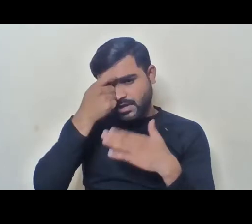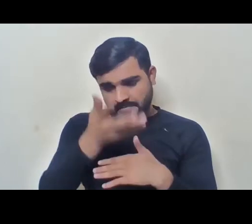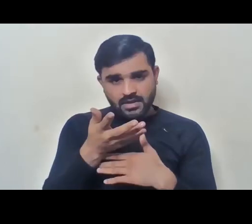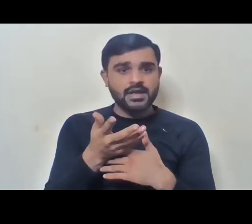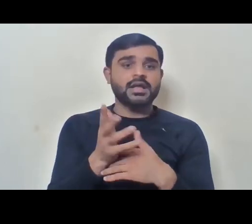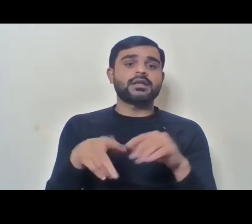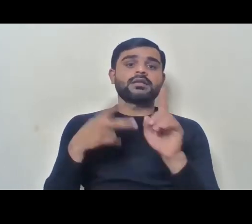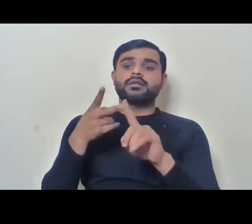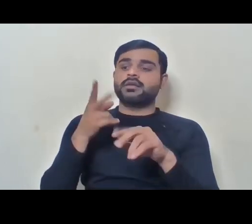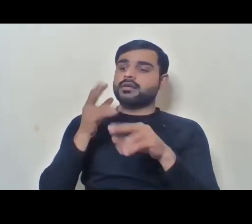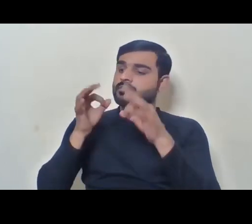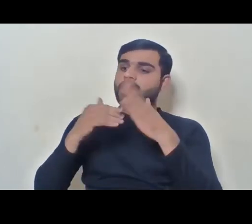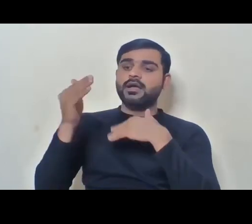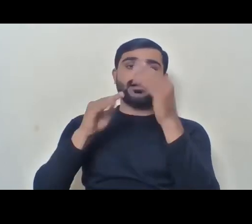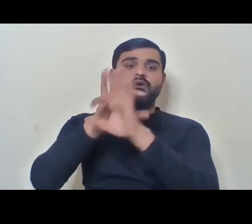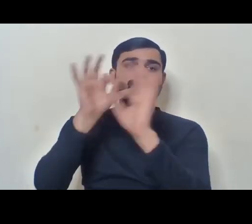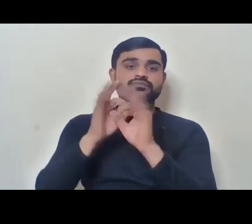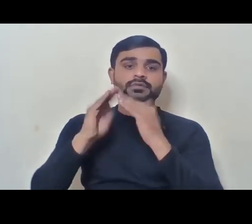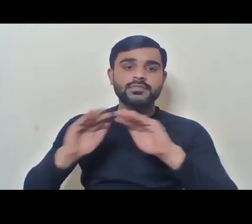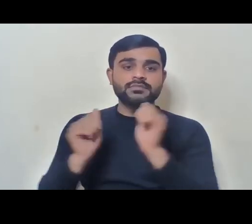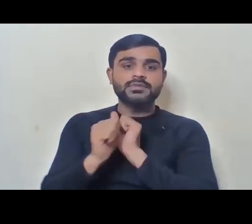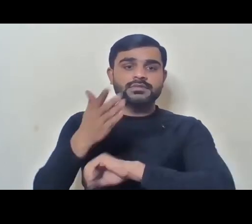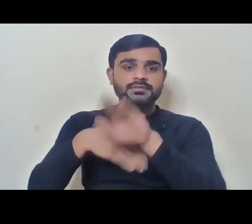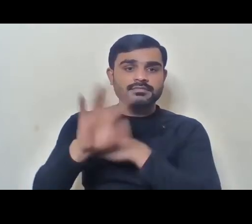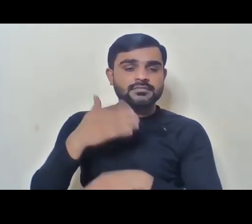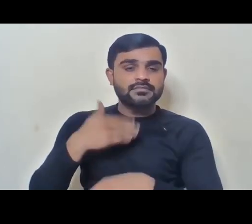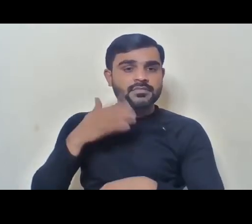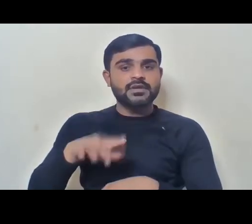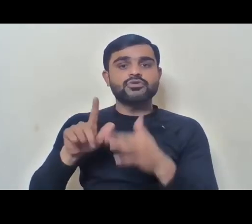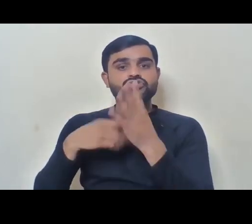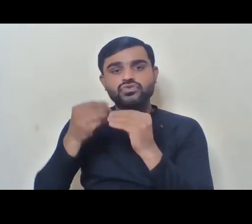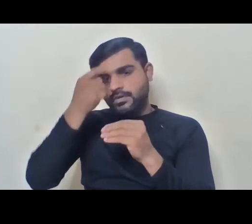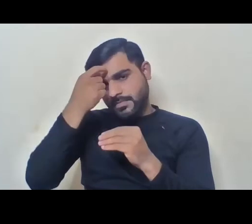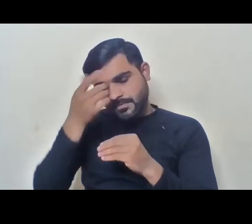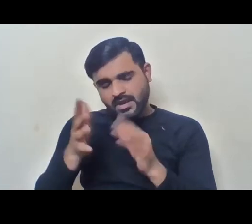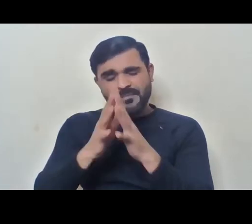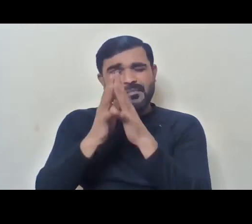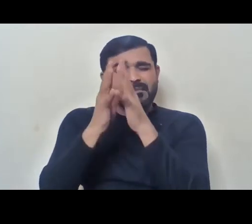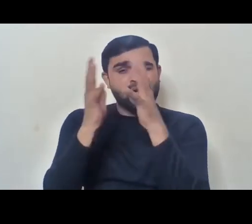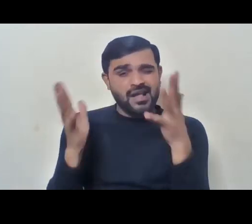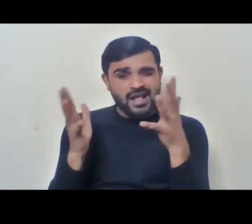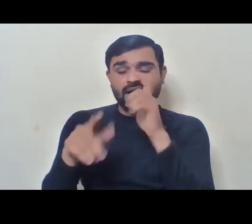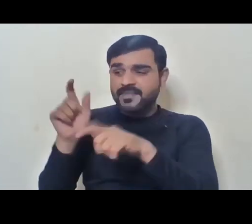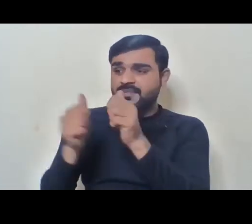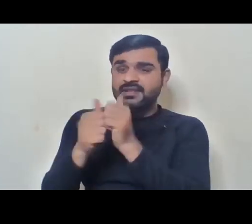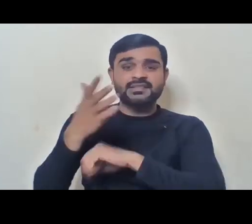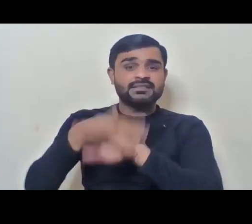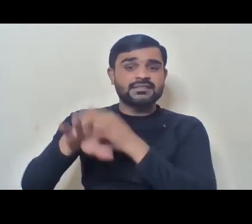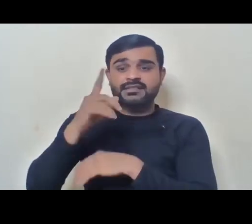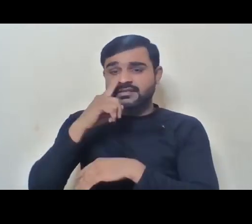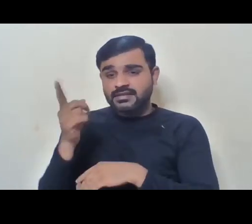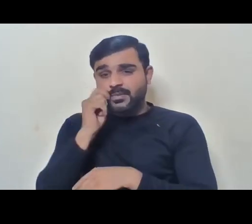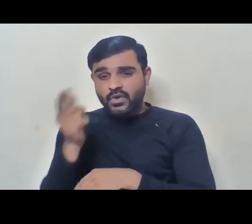the proper infrastructure for the children with disabilities. We have the employment issues. A lot of people with disabilities, girls,